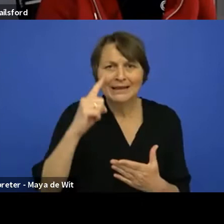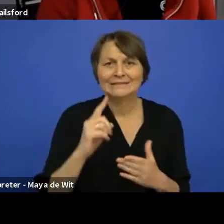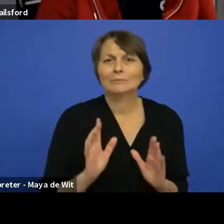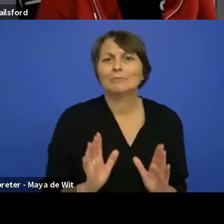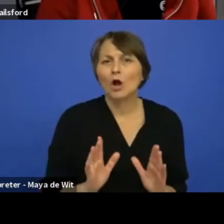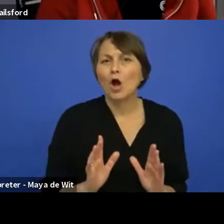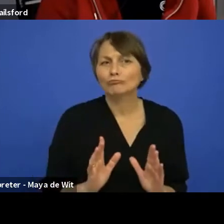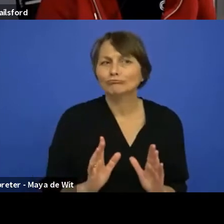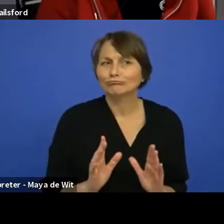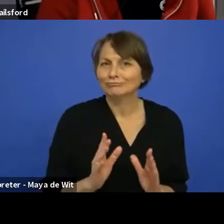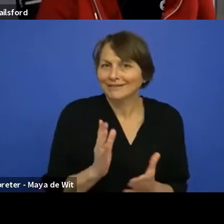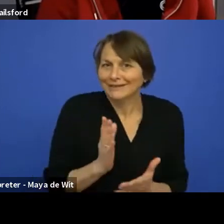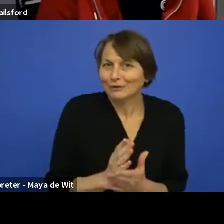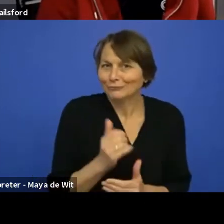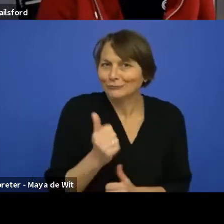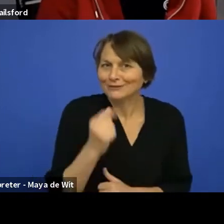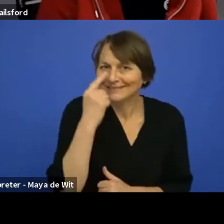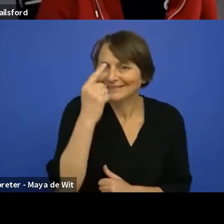Nice. Um,